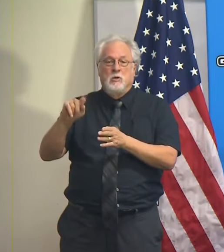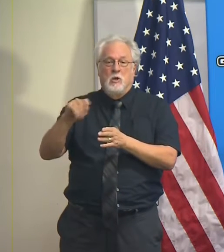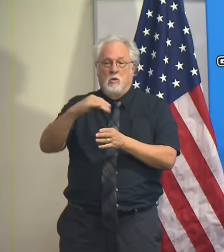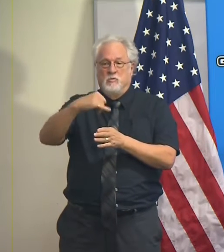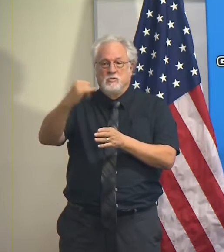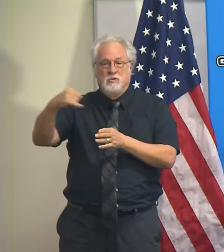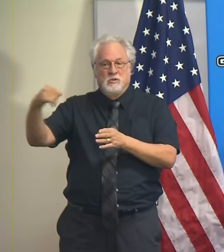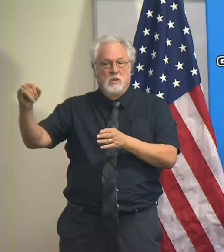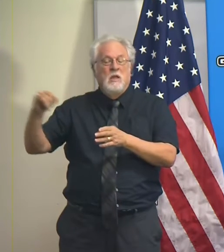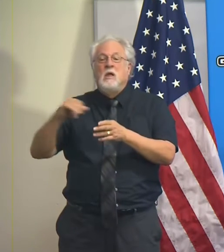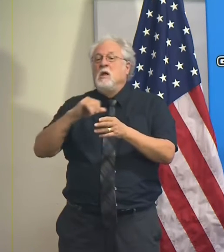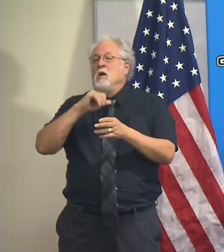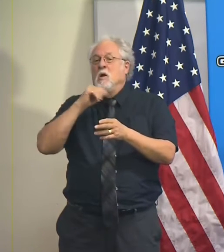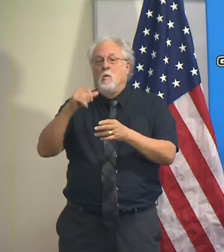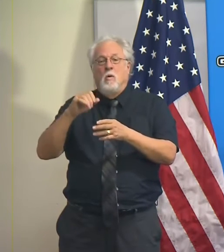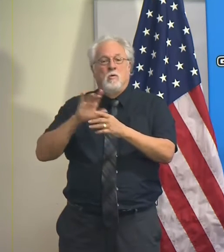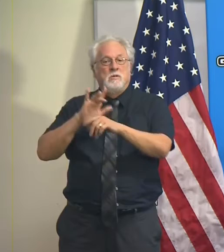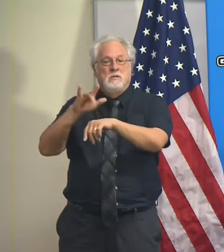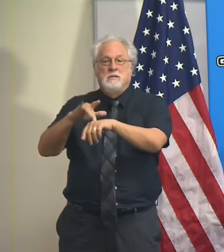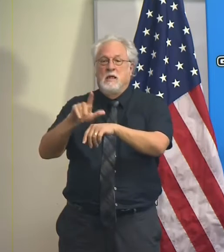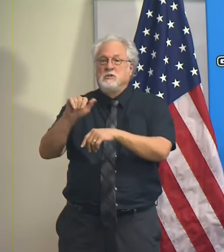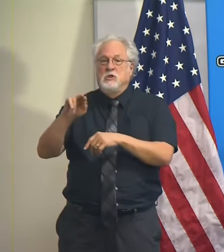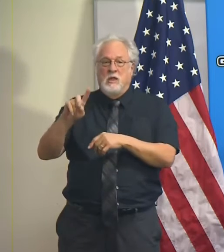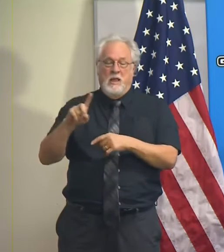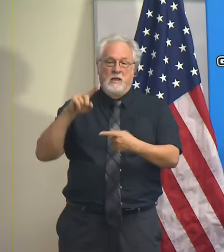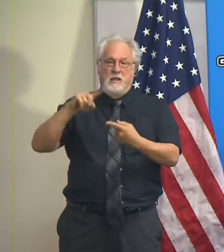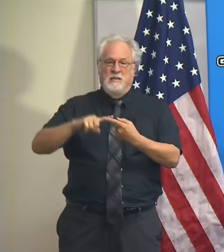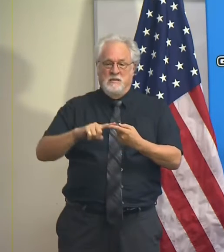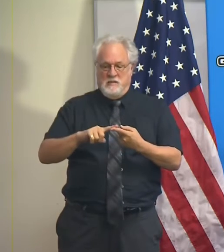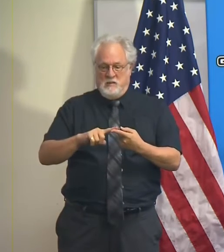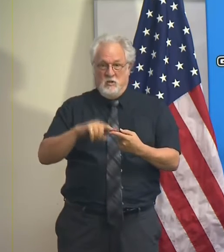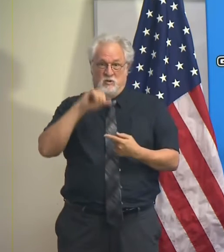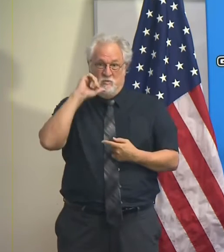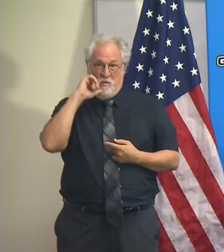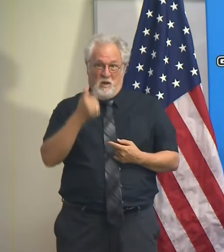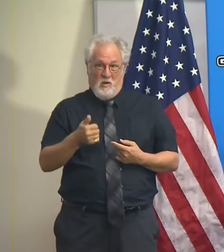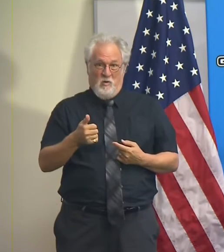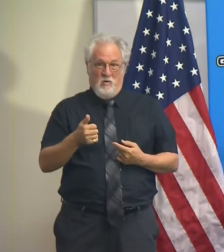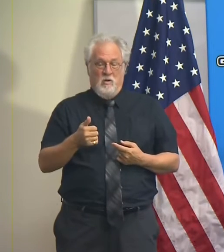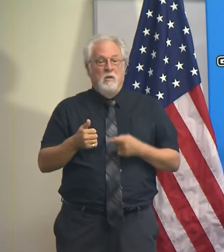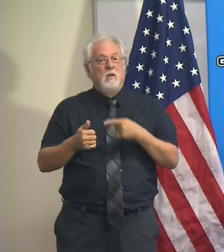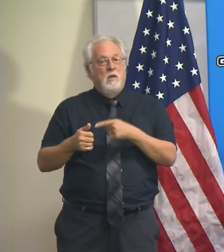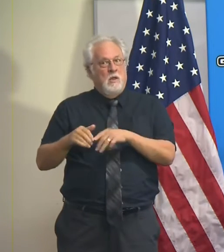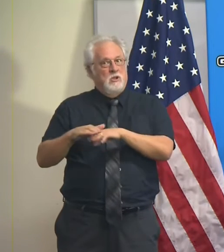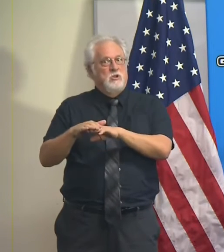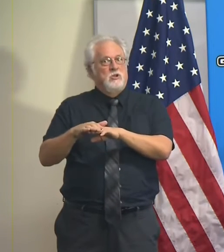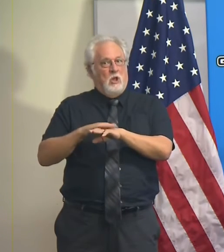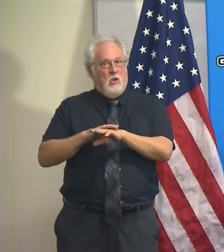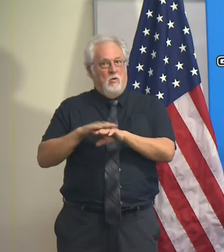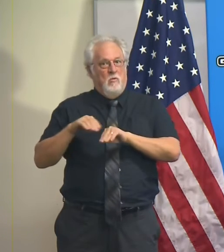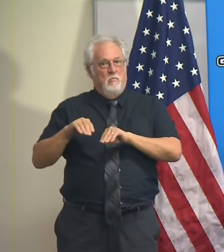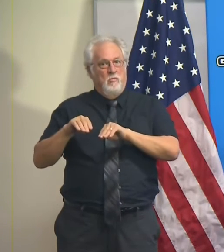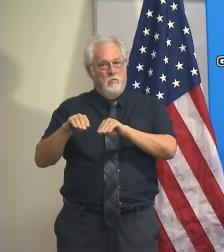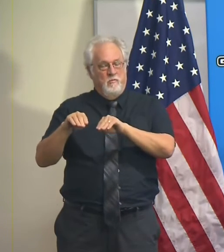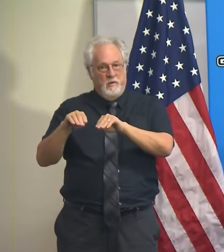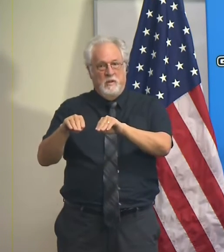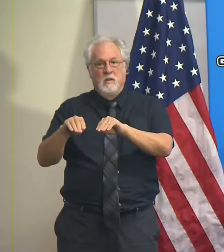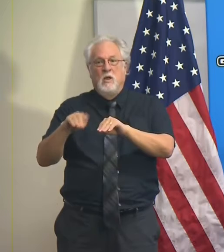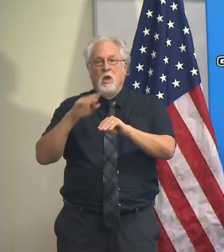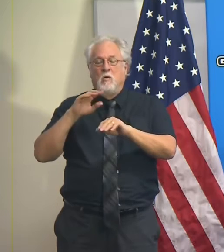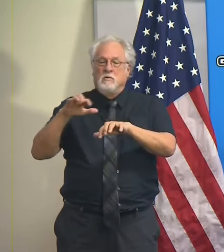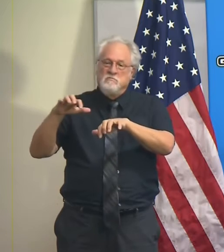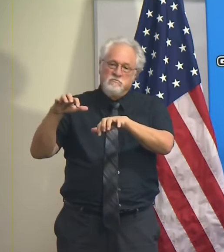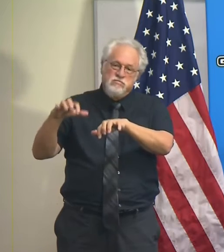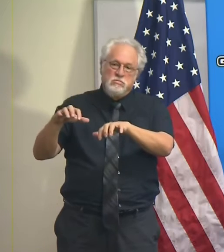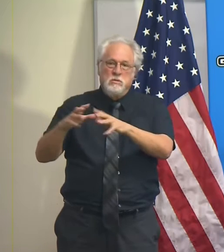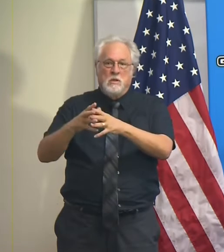She won't make landfall until sometime tomorrow so she's a very slow moving storm that's going to drop